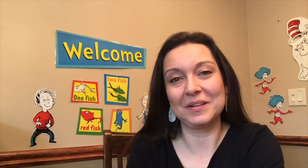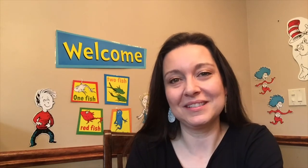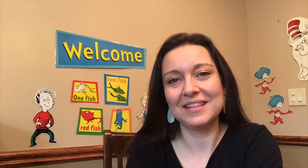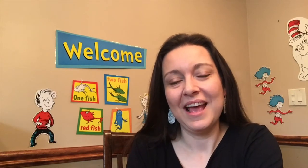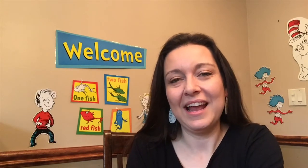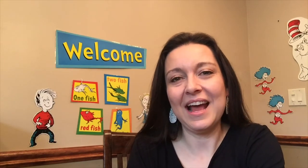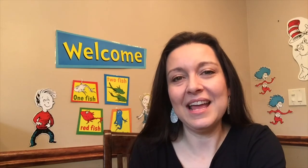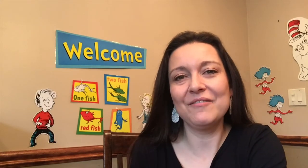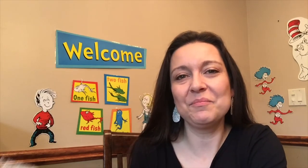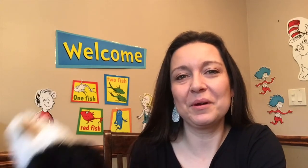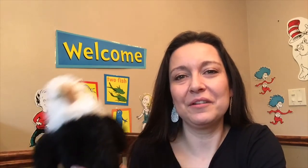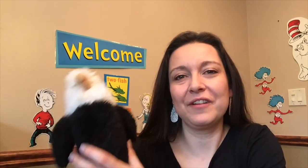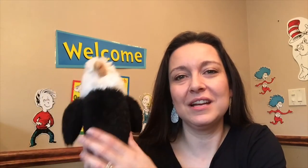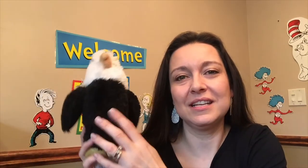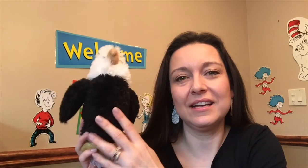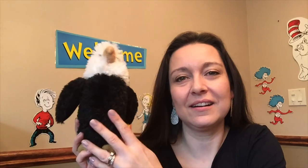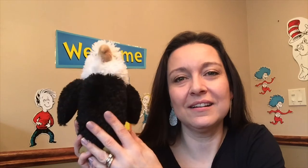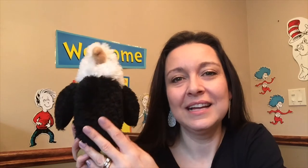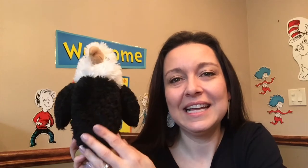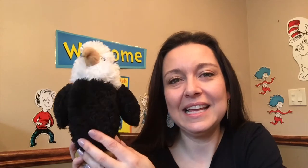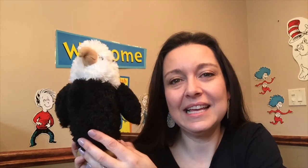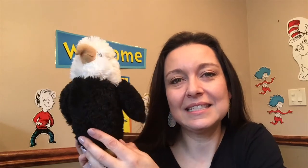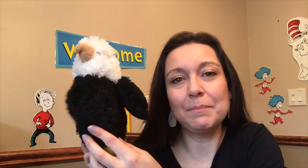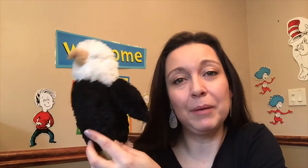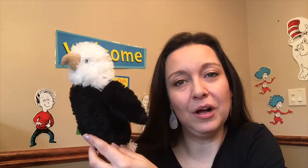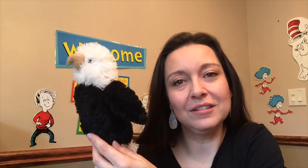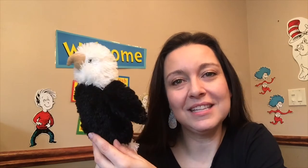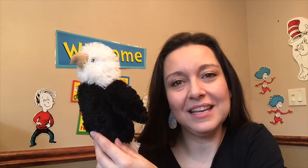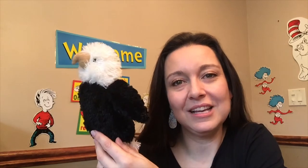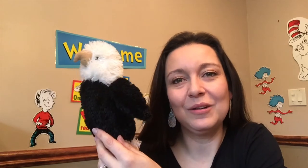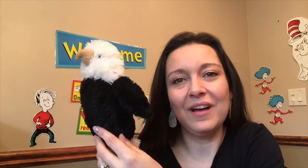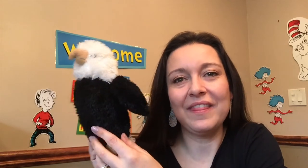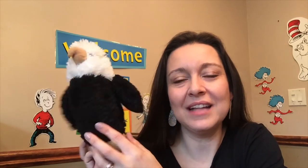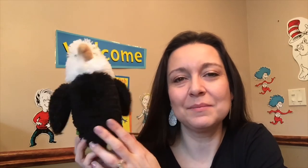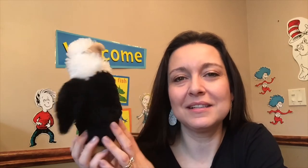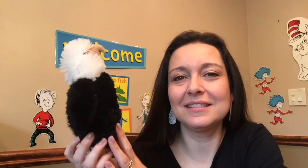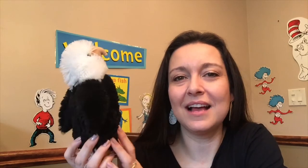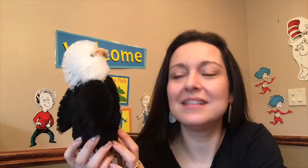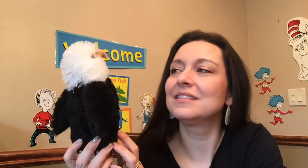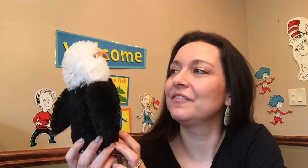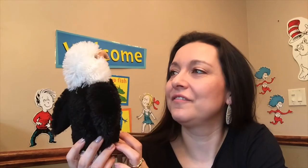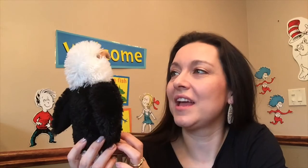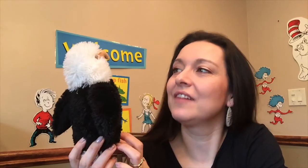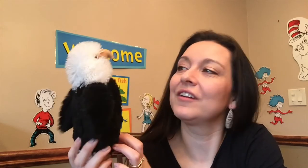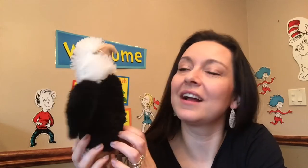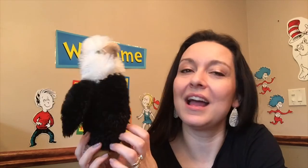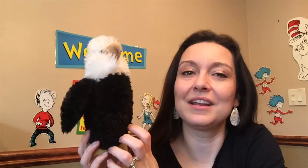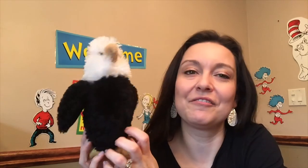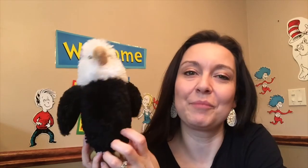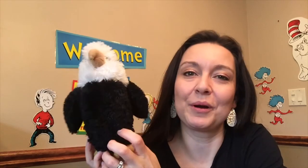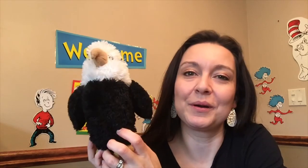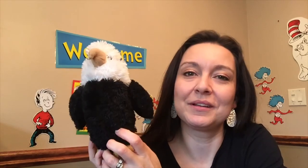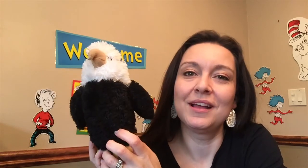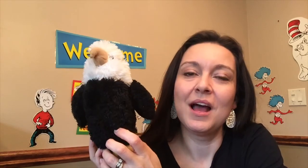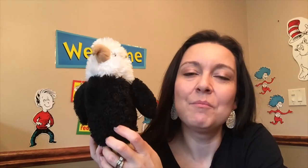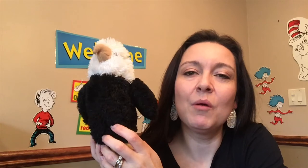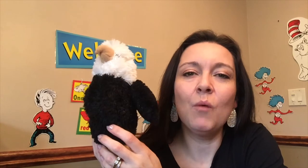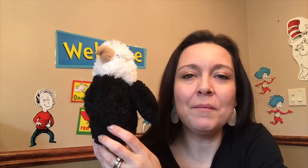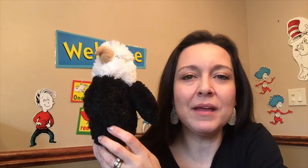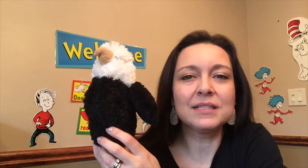and I have a bird friend here he is a bald eagle that's my son's favorite kind of bird but what makes